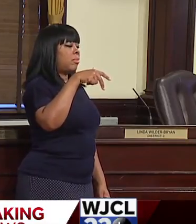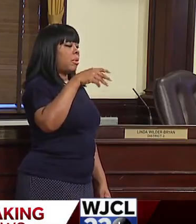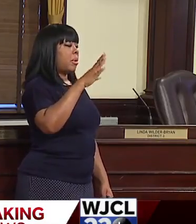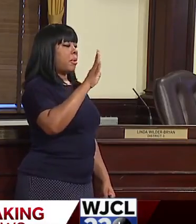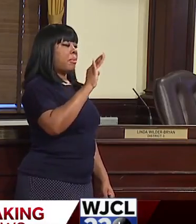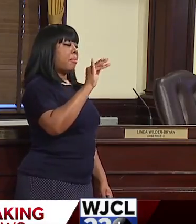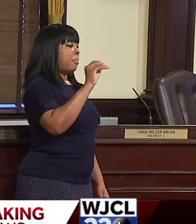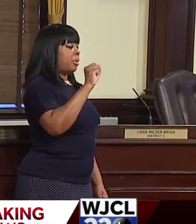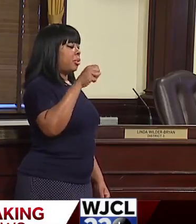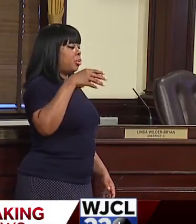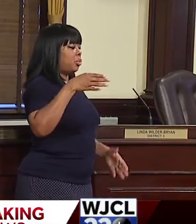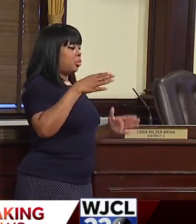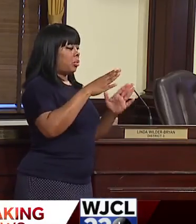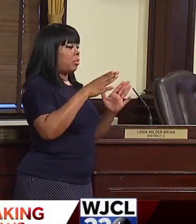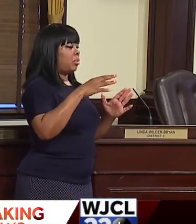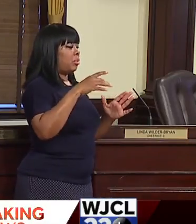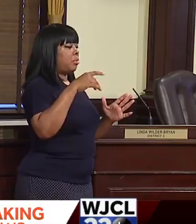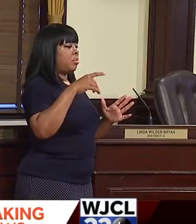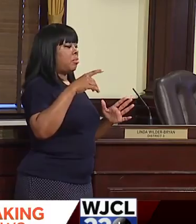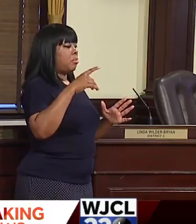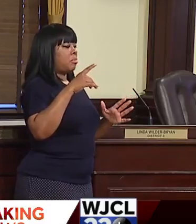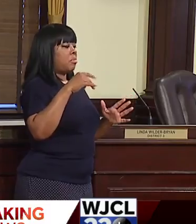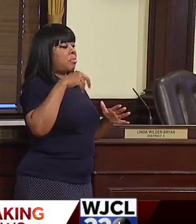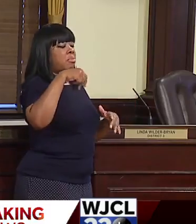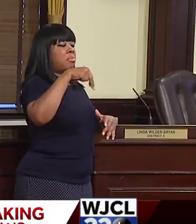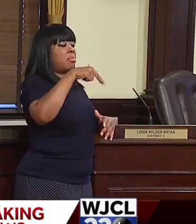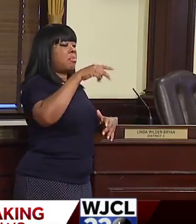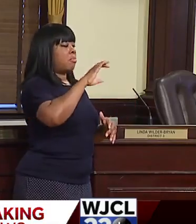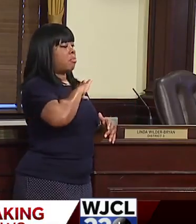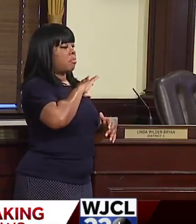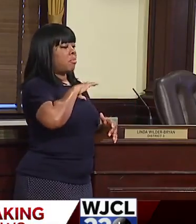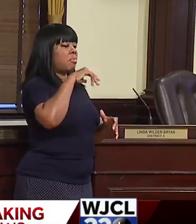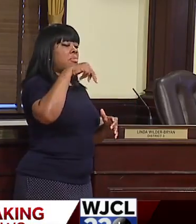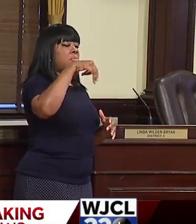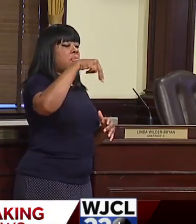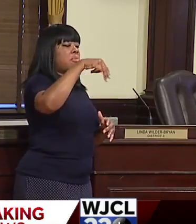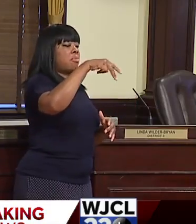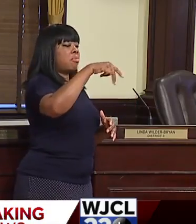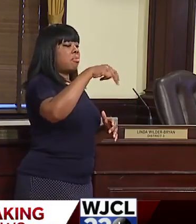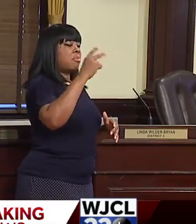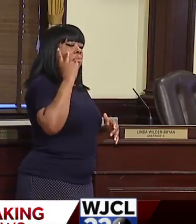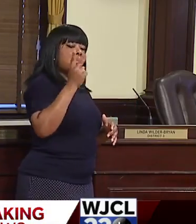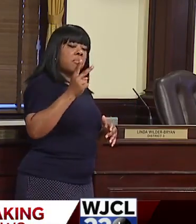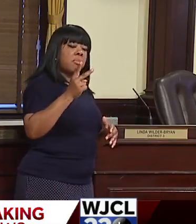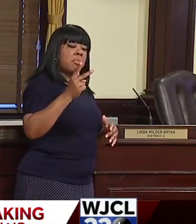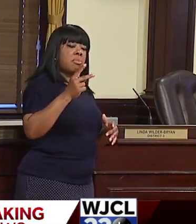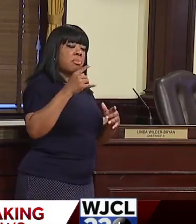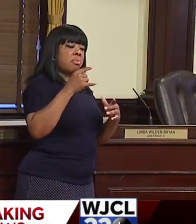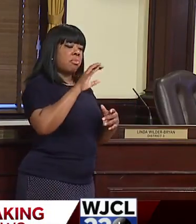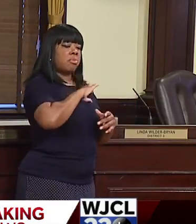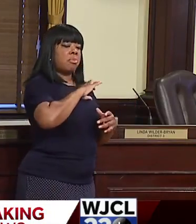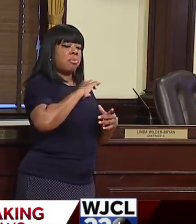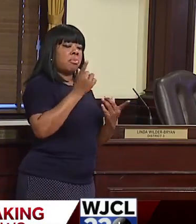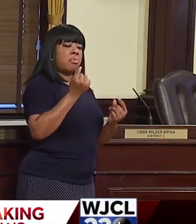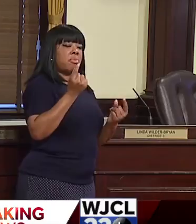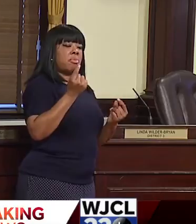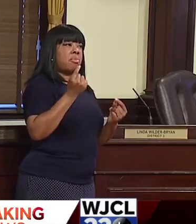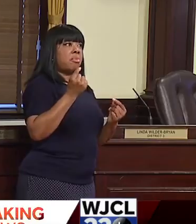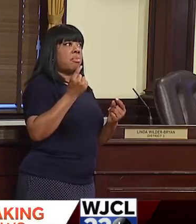base river street with, um, members out team, sometimes police officers and when they're police officer there, first thing they do,